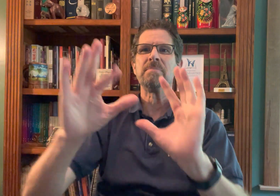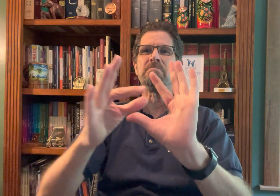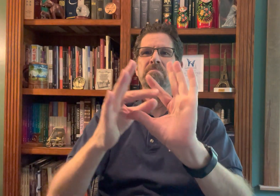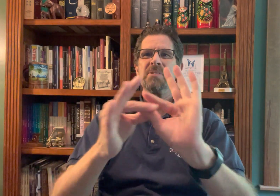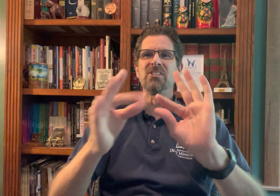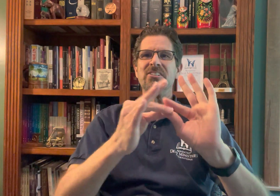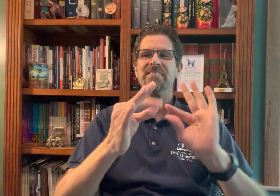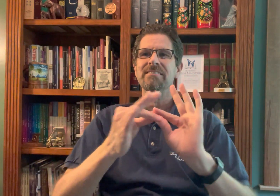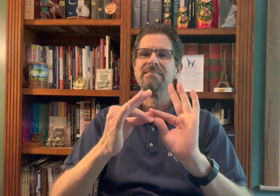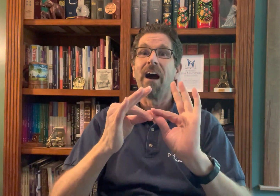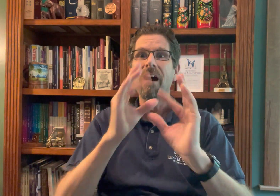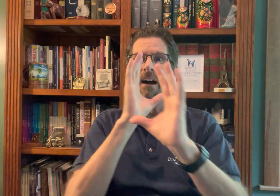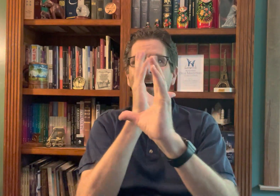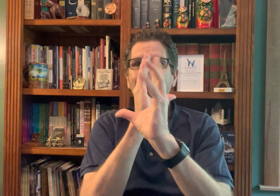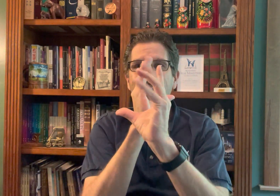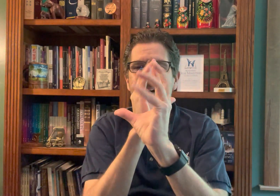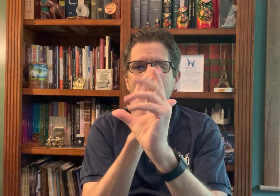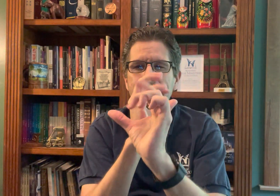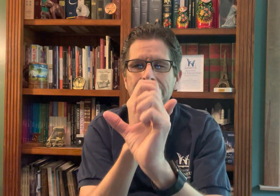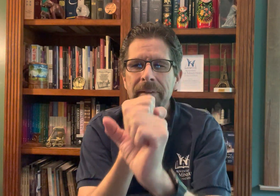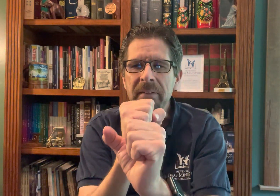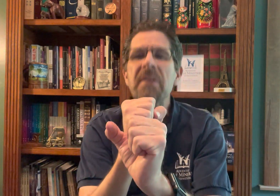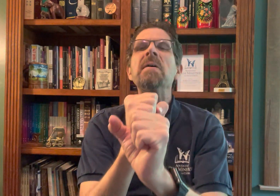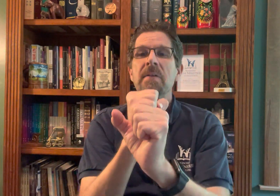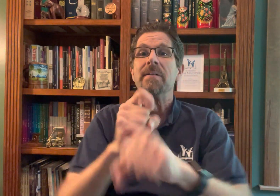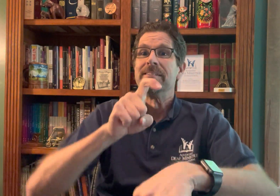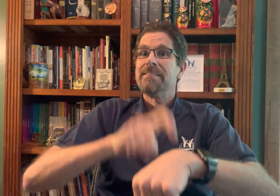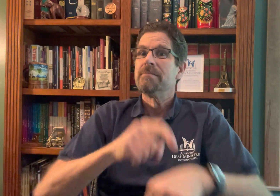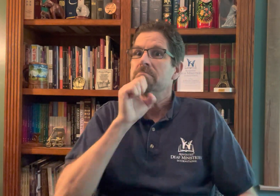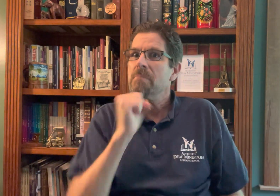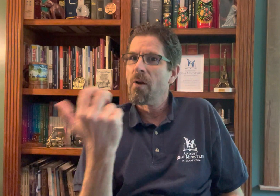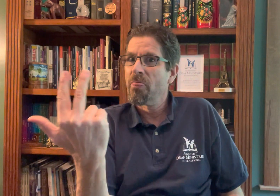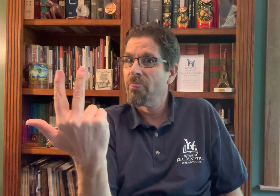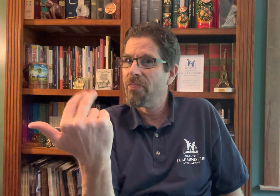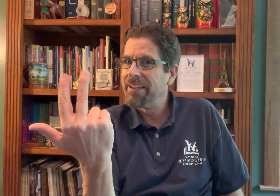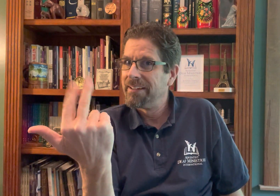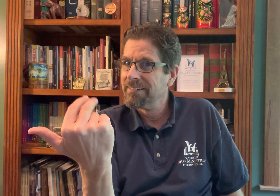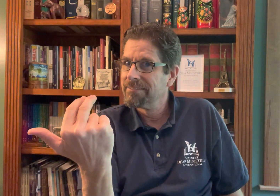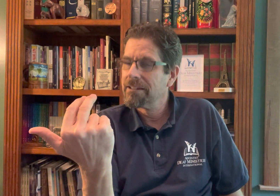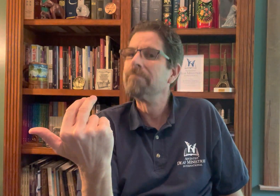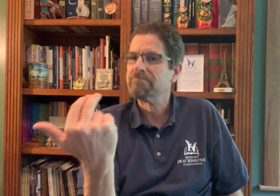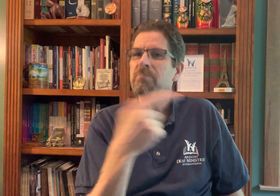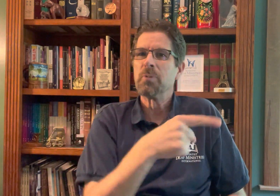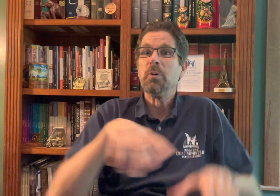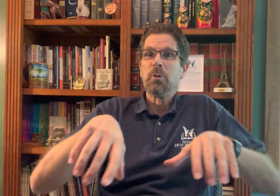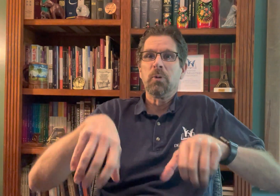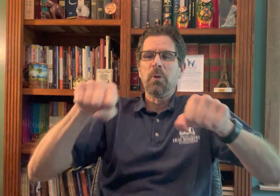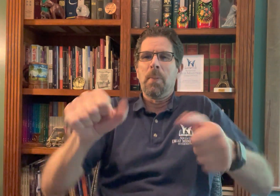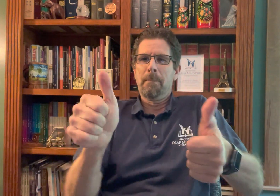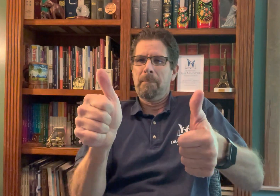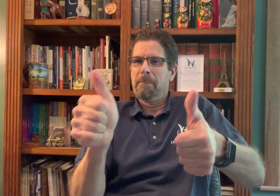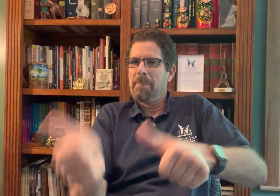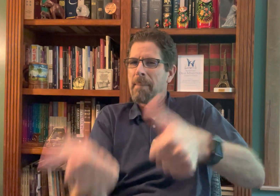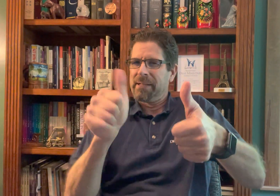And every Sabbath, through interpreting, the young boy was able to understand what was being spoken.